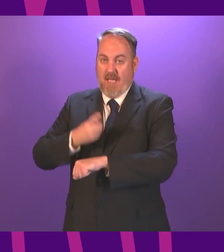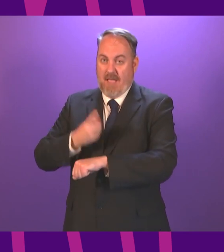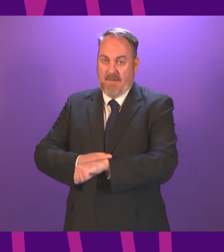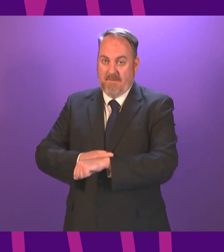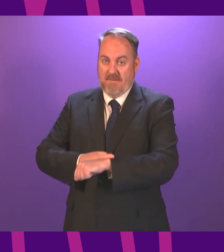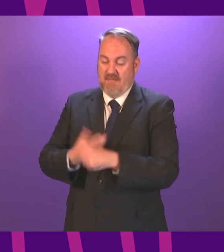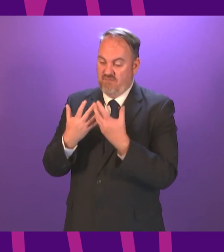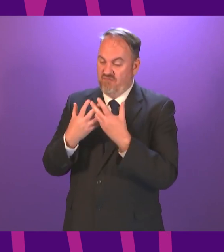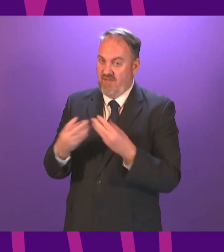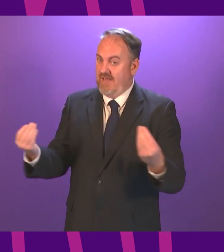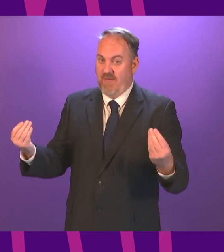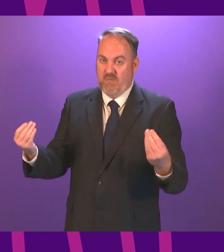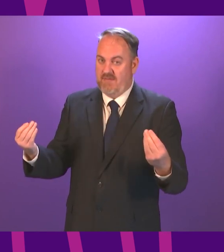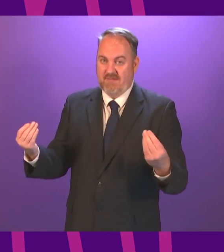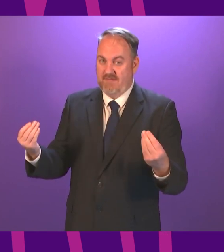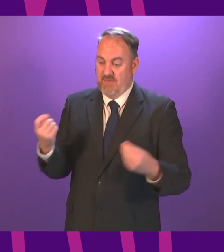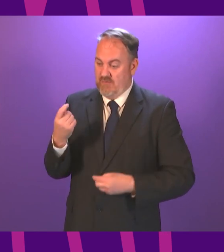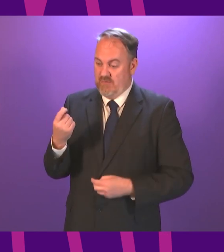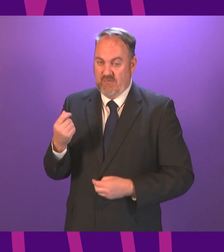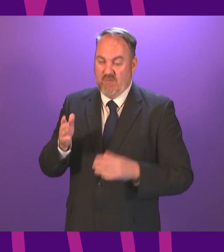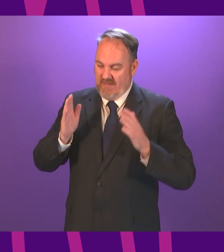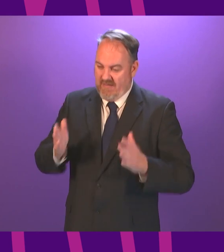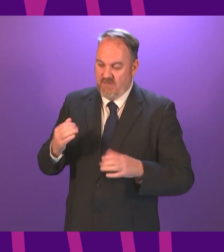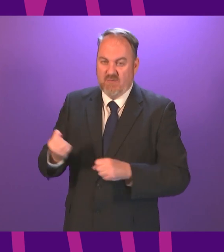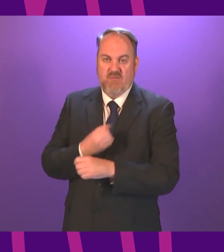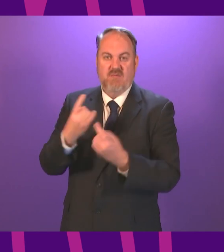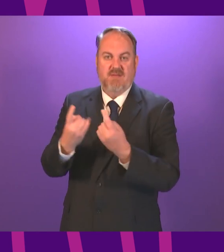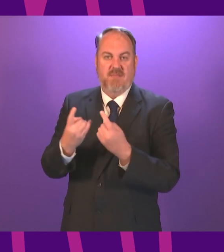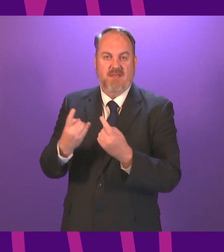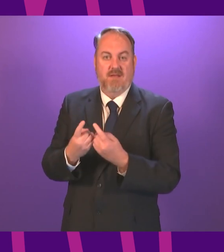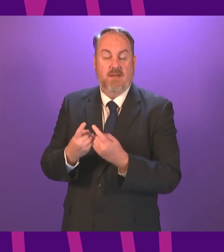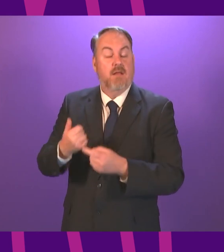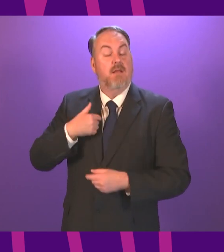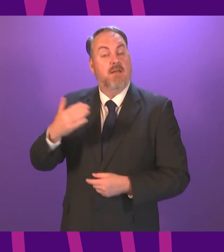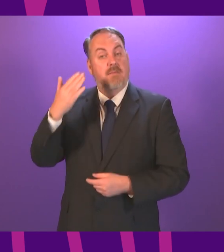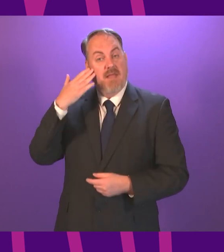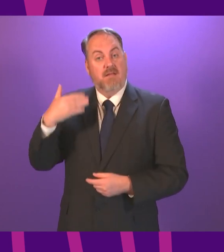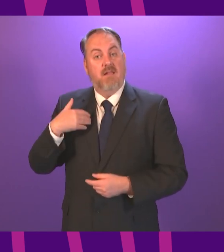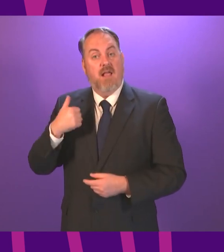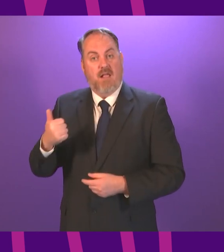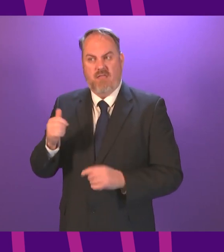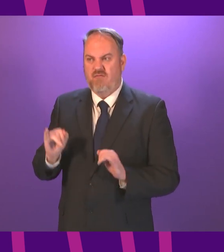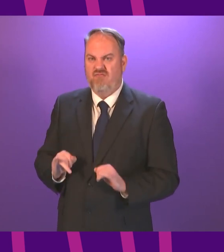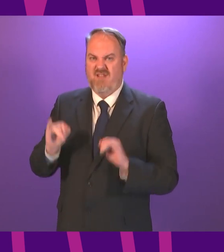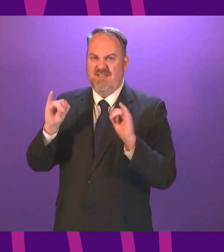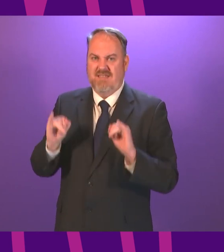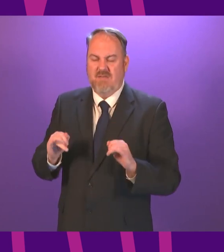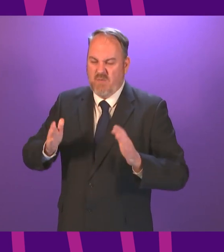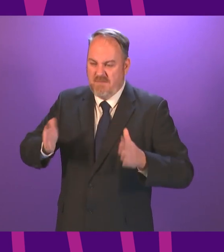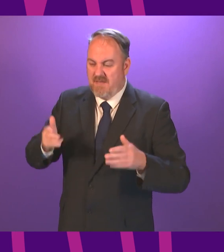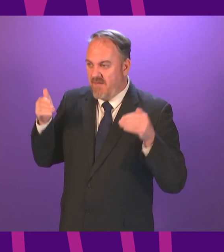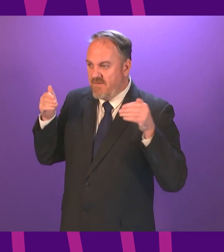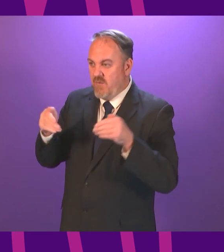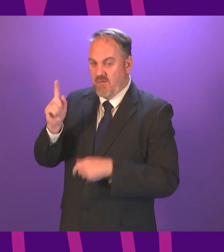out to act from the NHS backlog to the mental health crisis this parliament must be 100% focused on